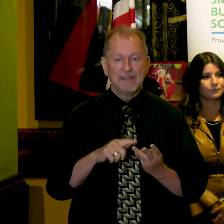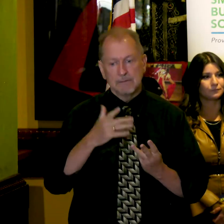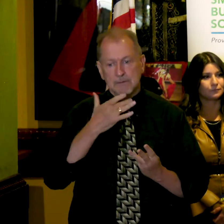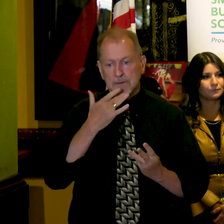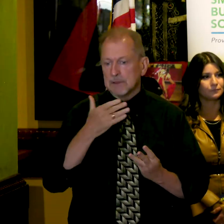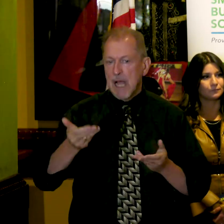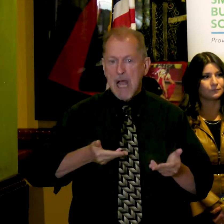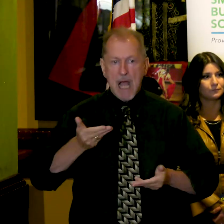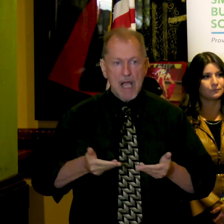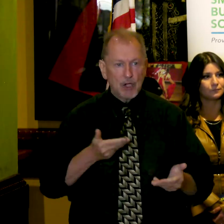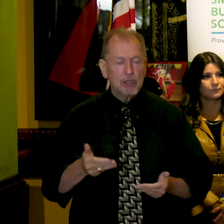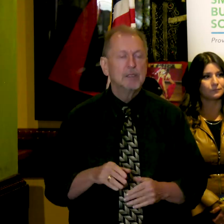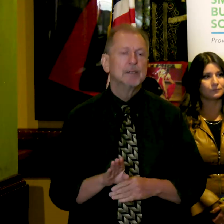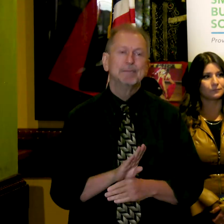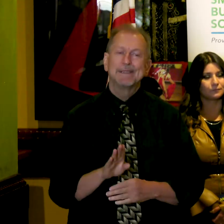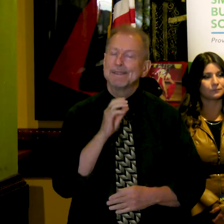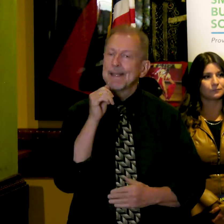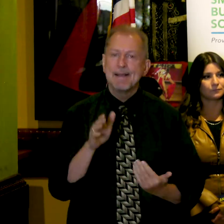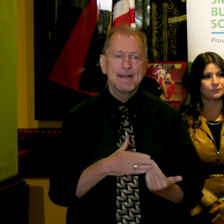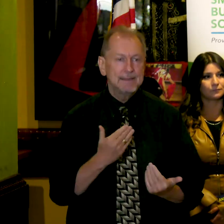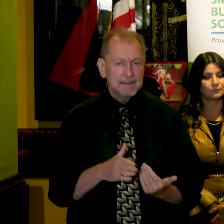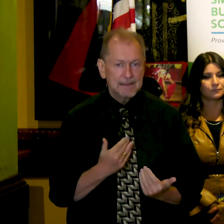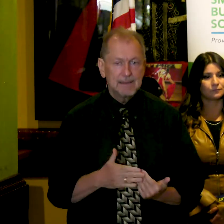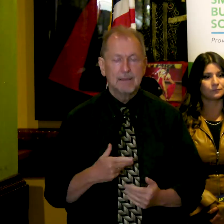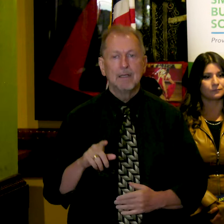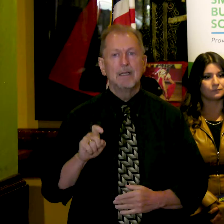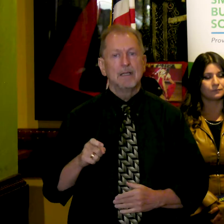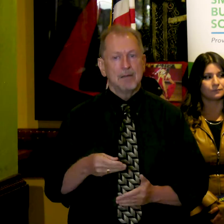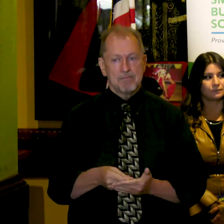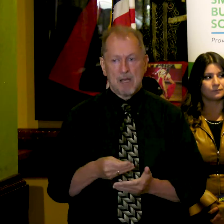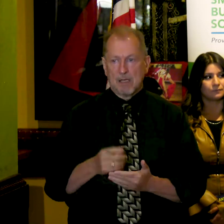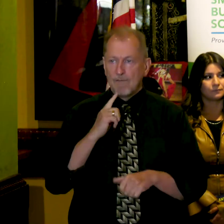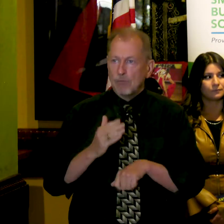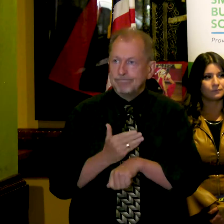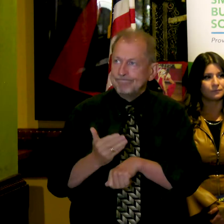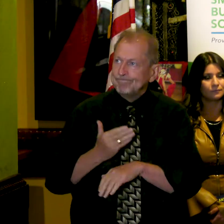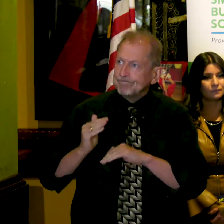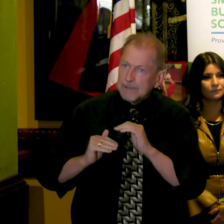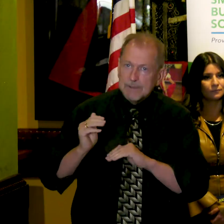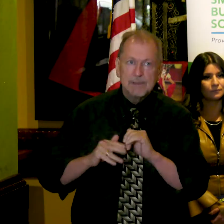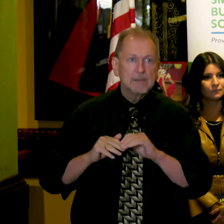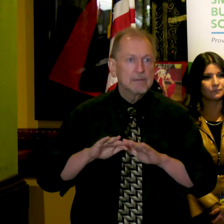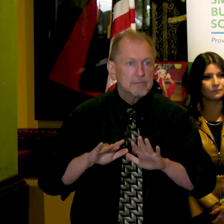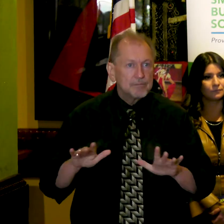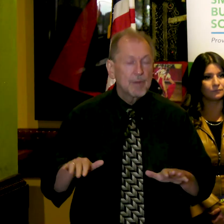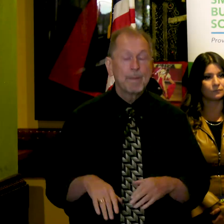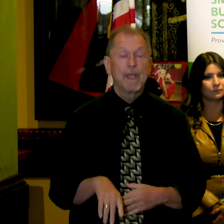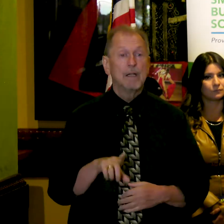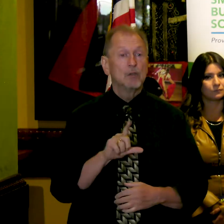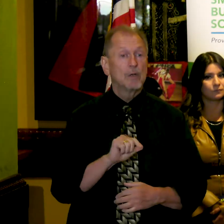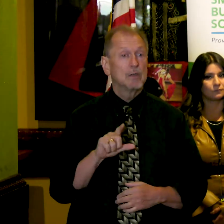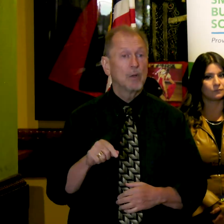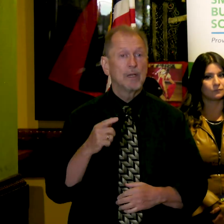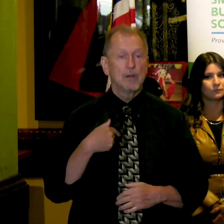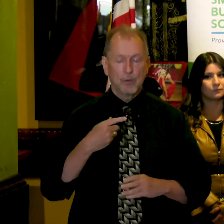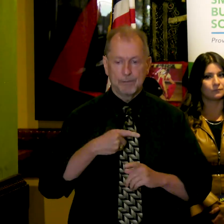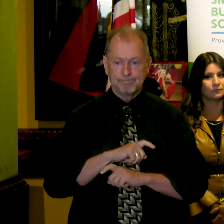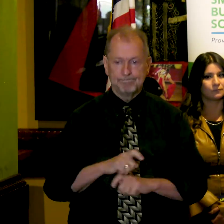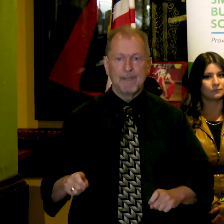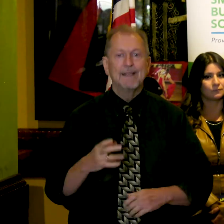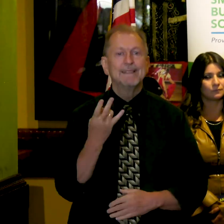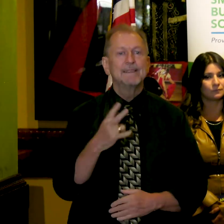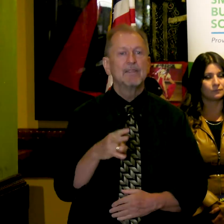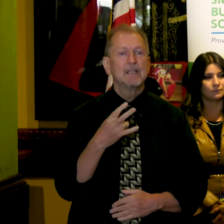environment for businesses and the need for capital continues. In 2020, we distributed $17 million in